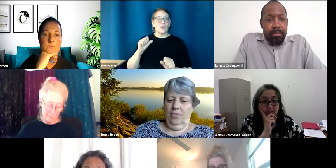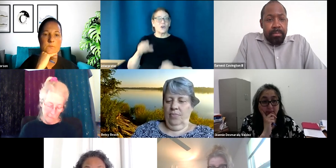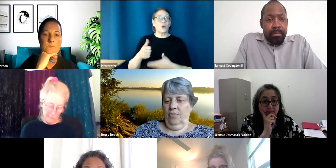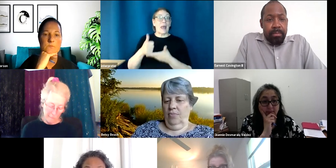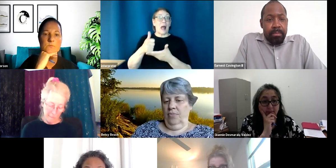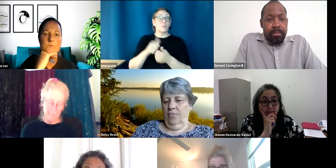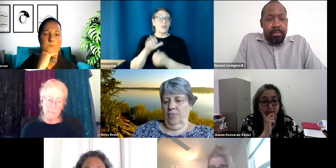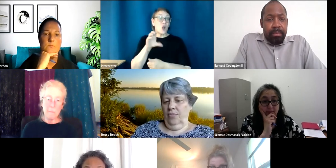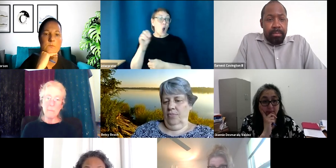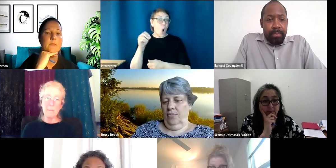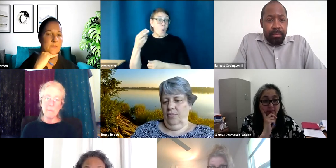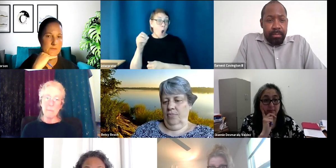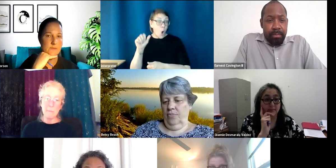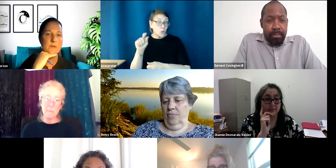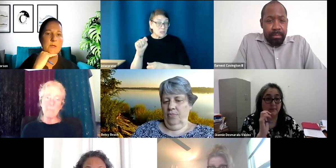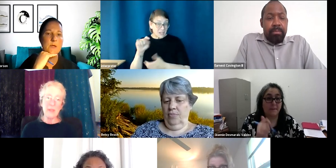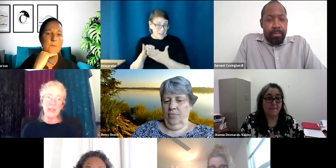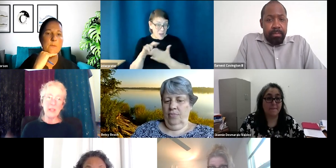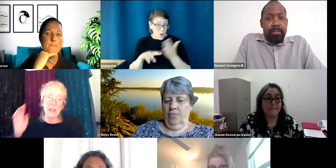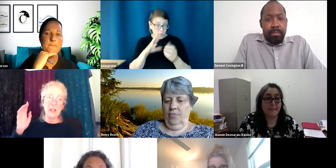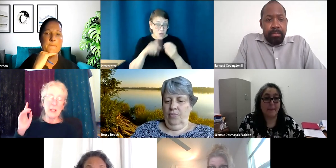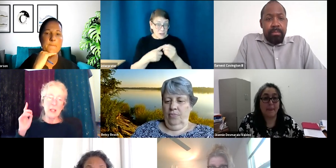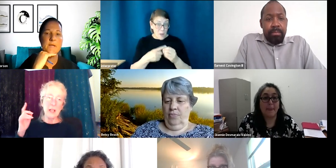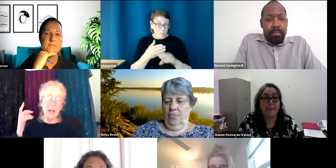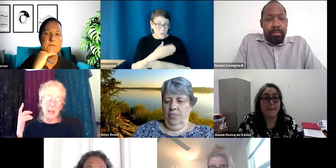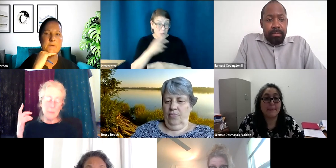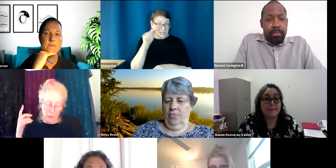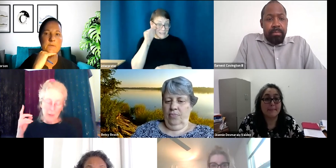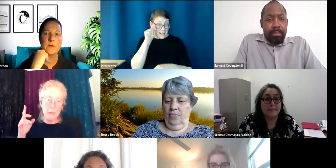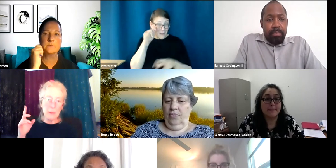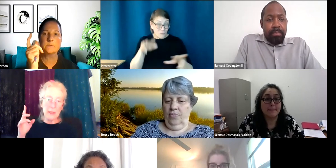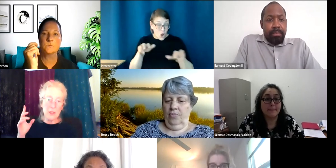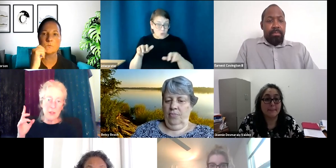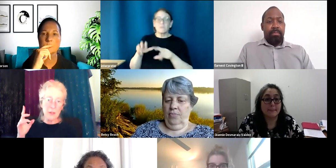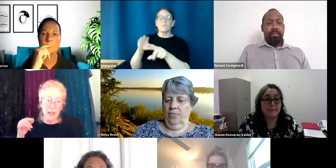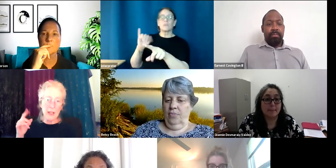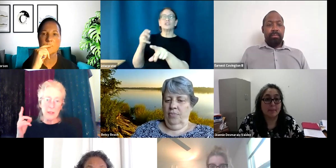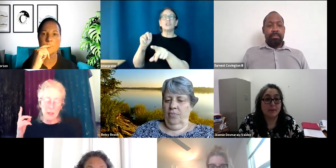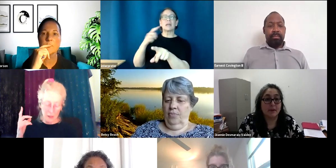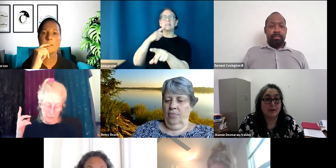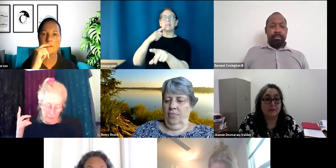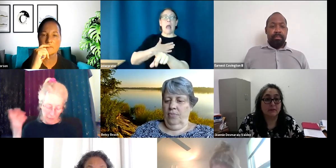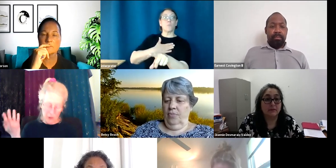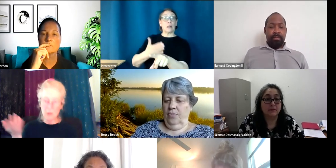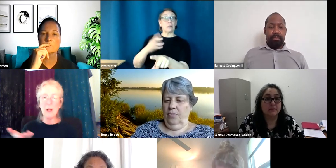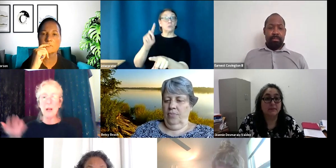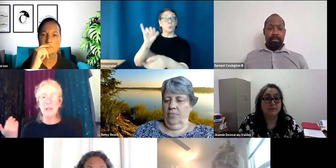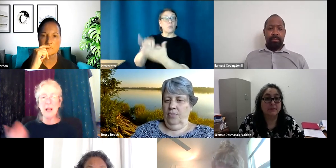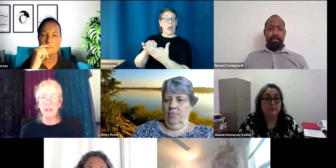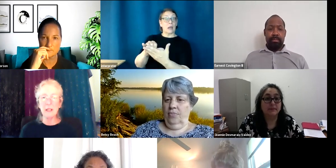-hosting. Is that where we left off before Tina froze? Yeah, I'd be, I'd be willing to do that. Um, which is why I was asking,